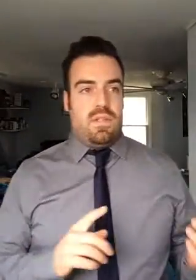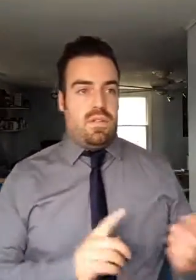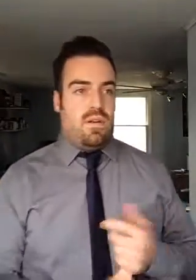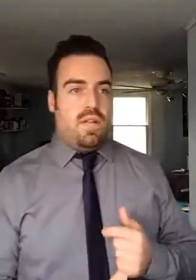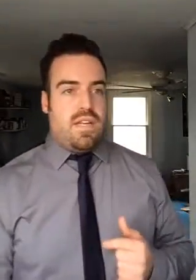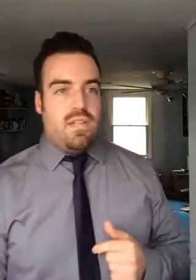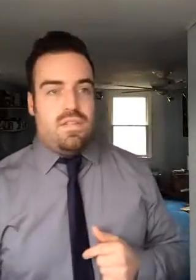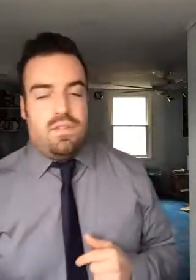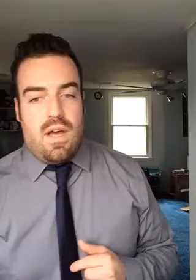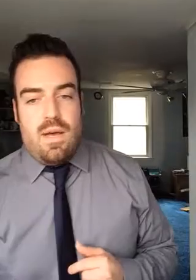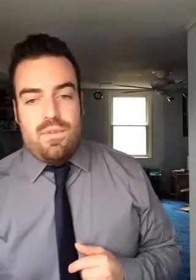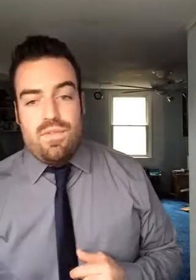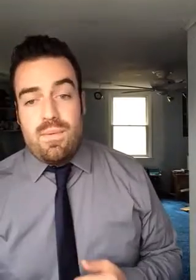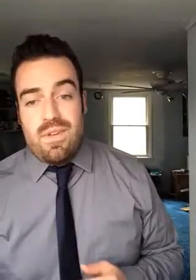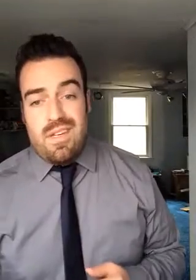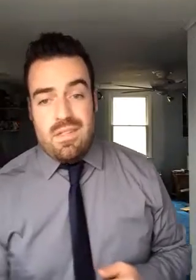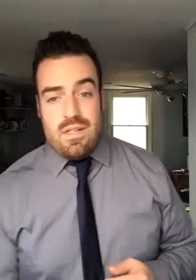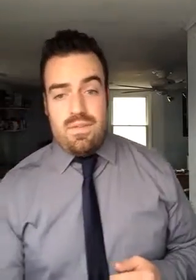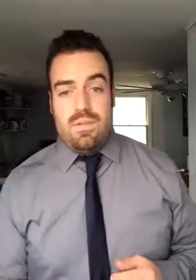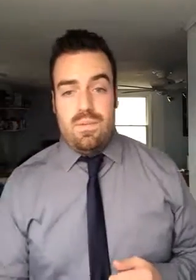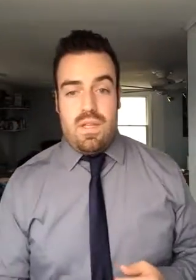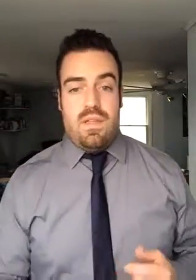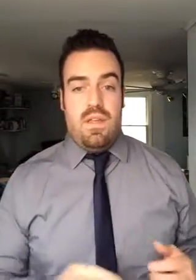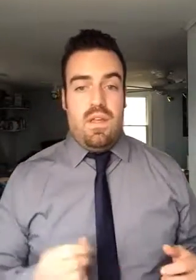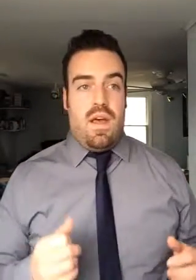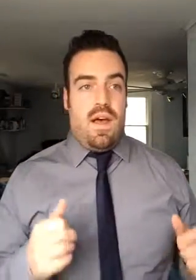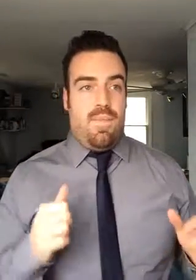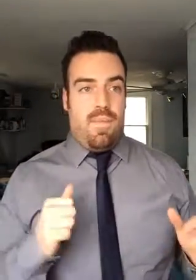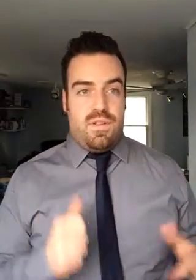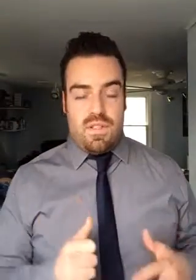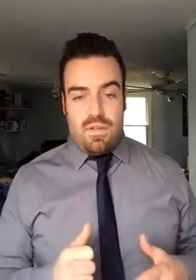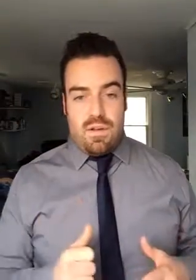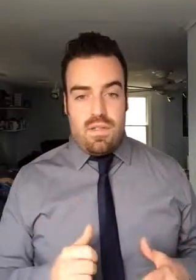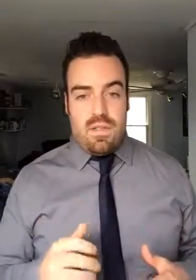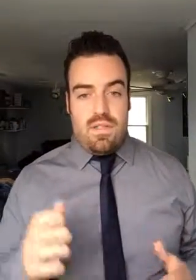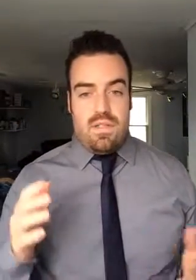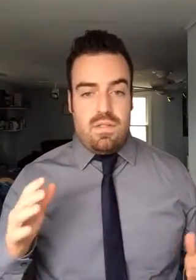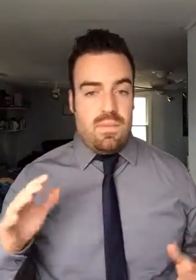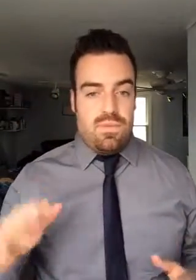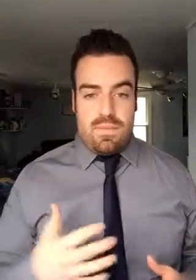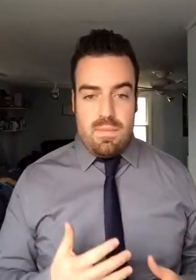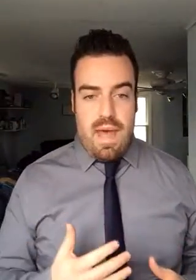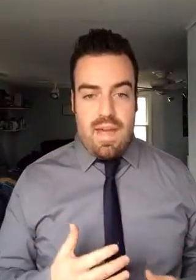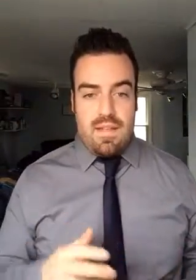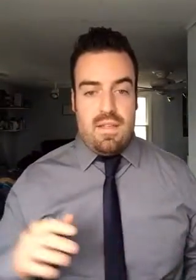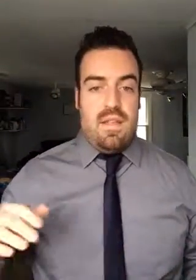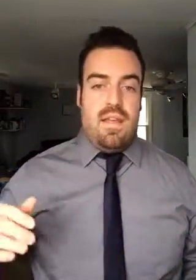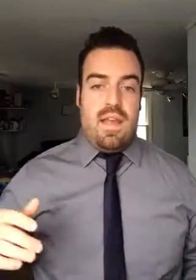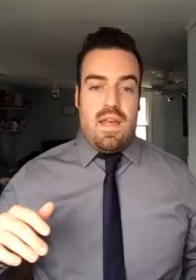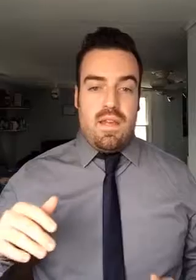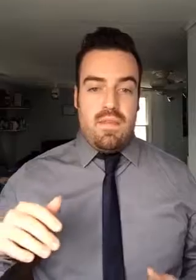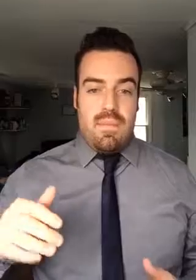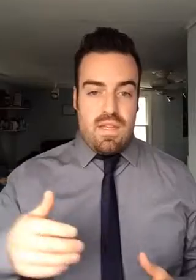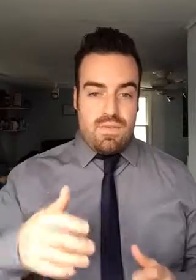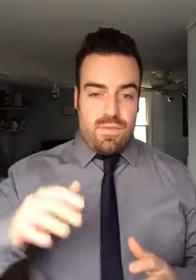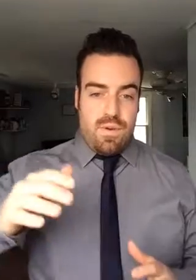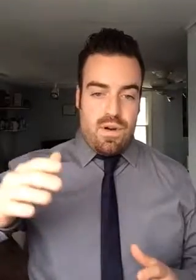with cartilaginous, your femoral head is covered with articular cartilage. It absorbs impact and makes for